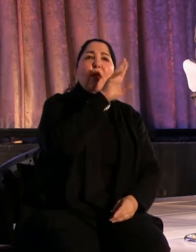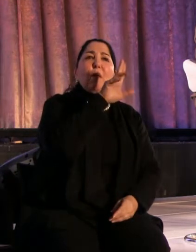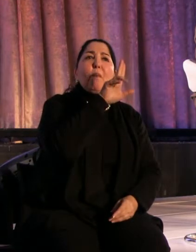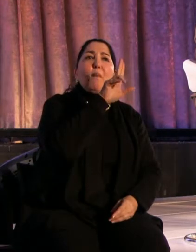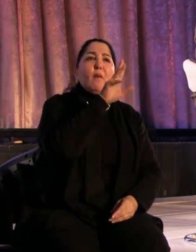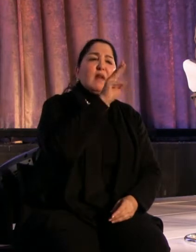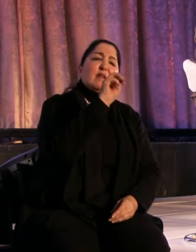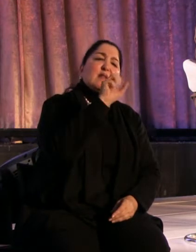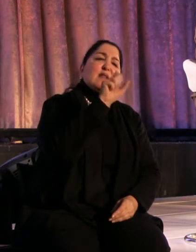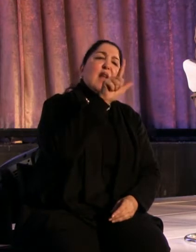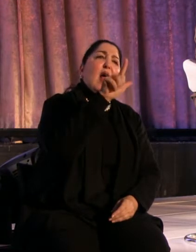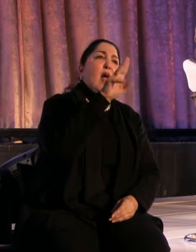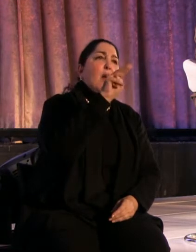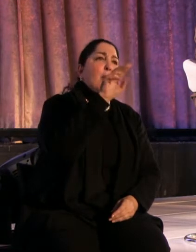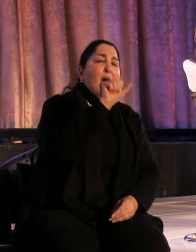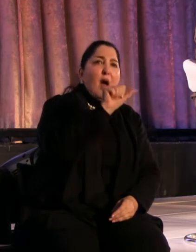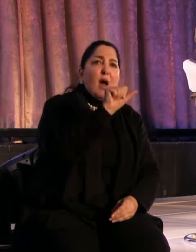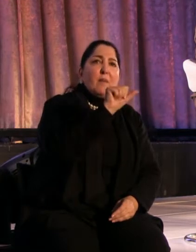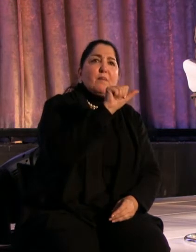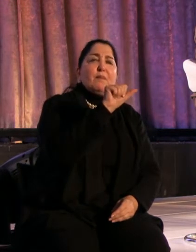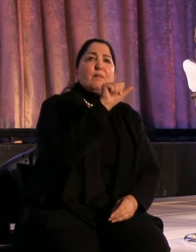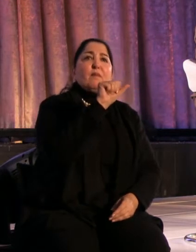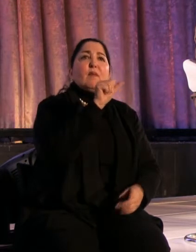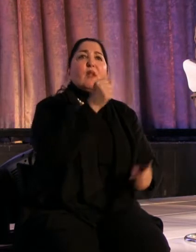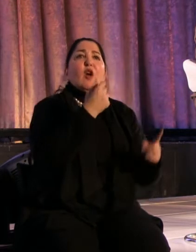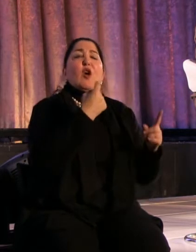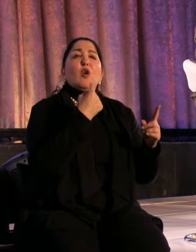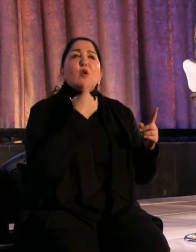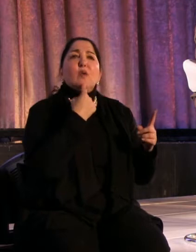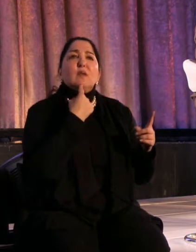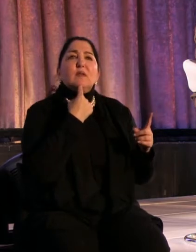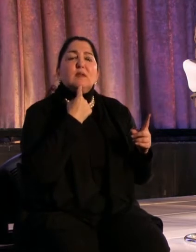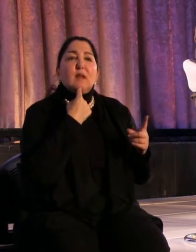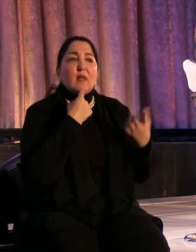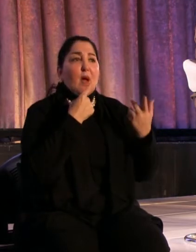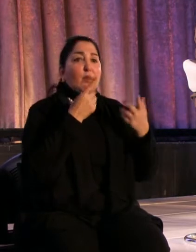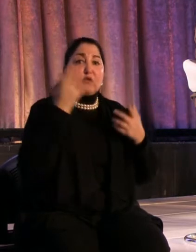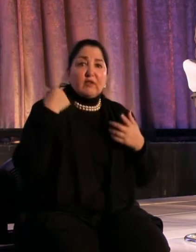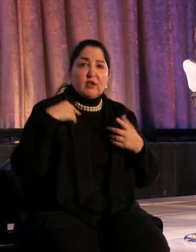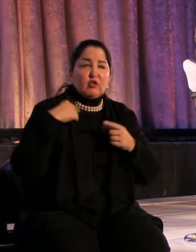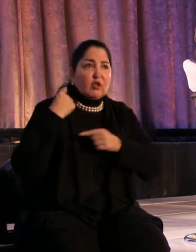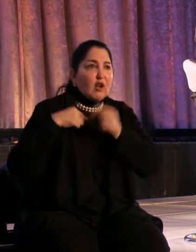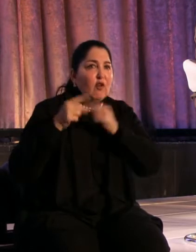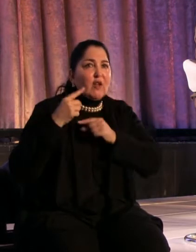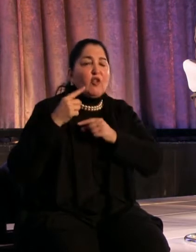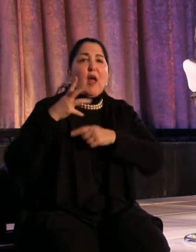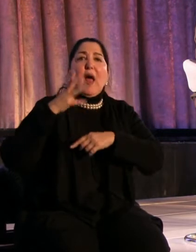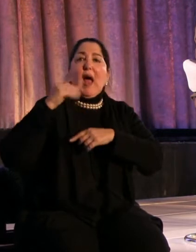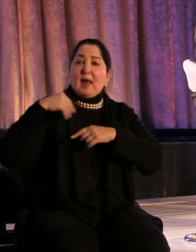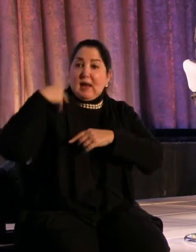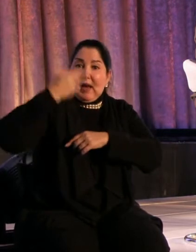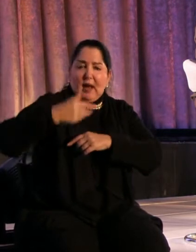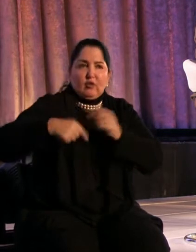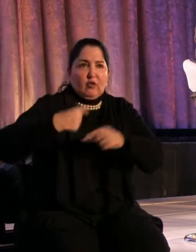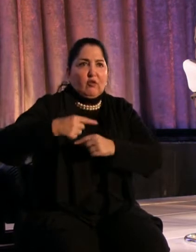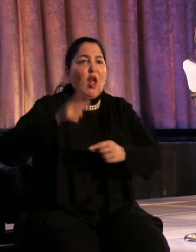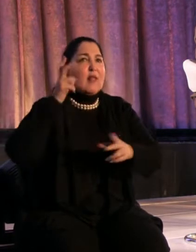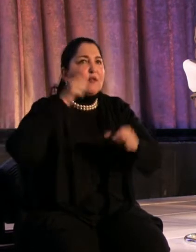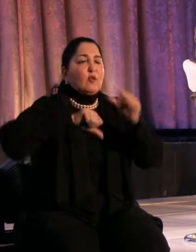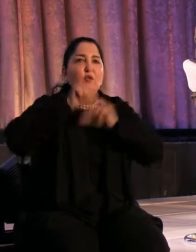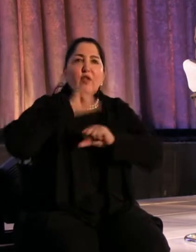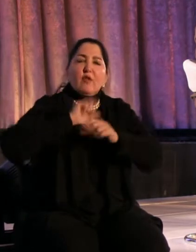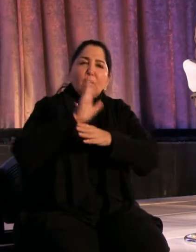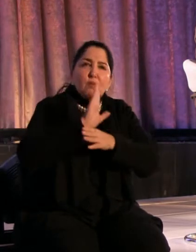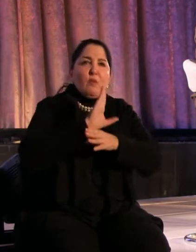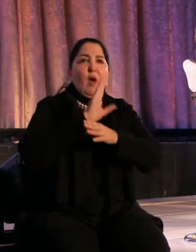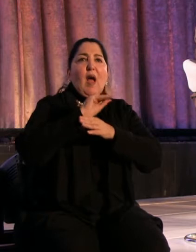previous generation and the next generation are listening to each other's films and each other's music. That's what we're not doing.